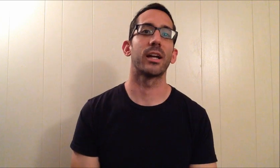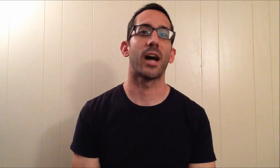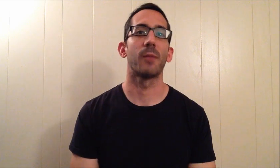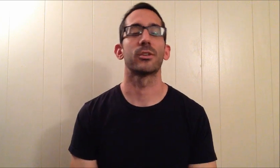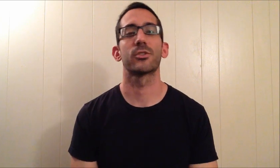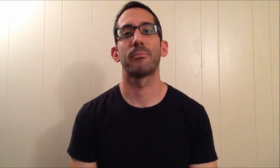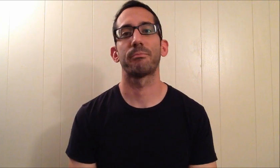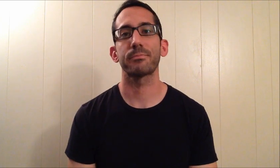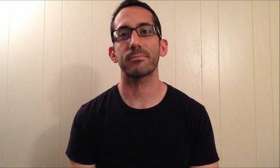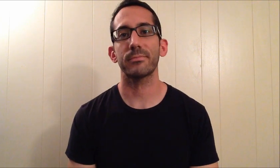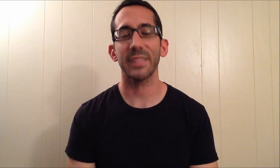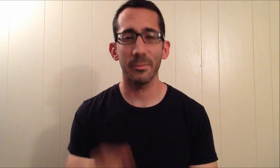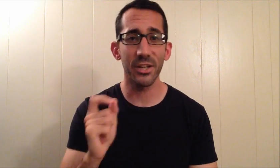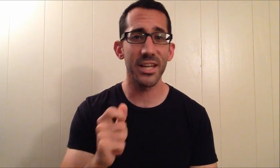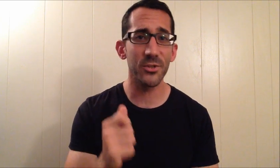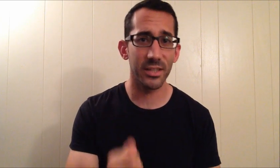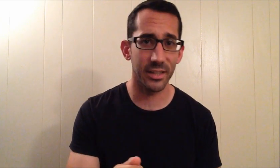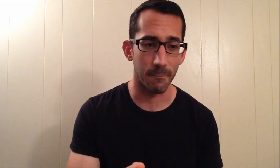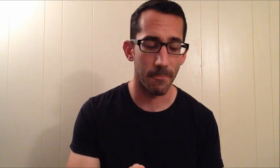I accomplished. Because here's the thing.